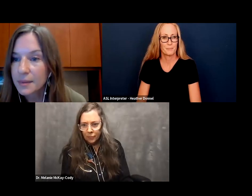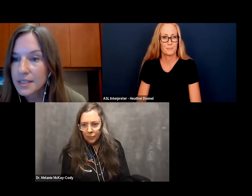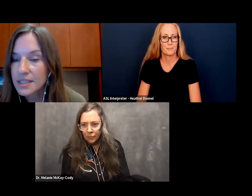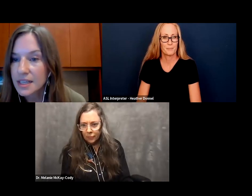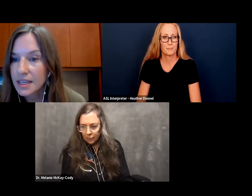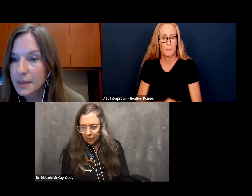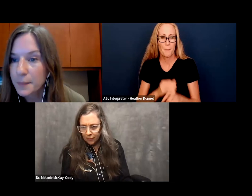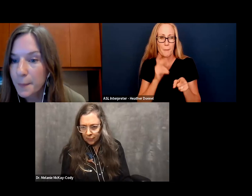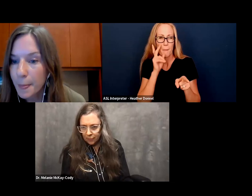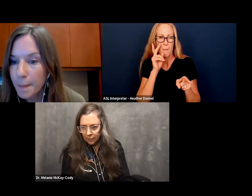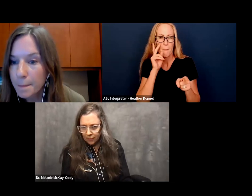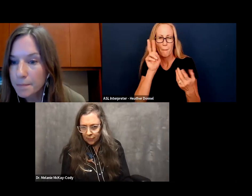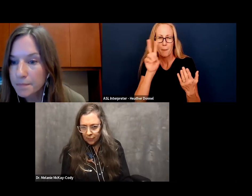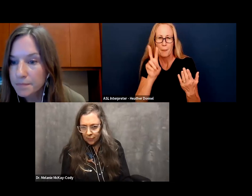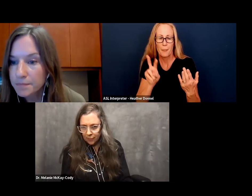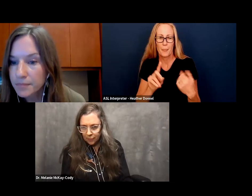Let's see.